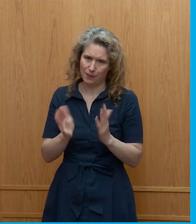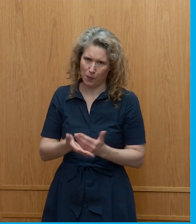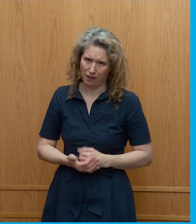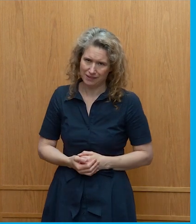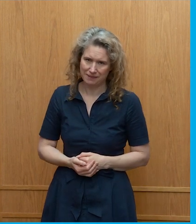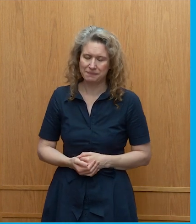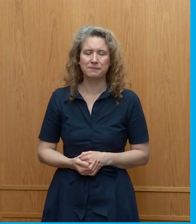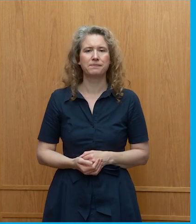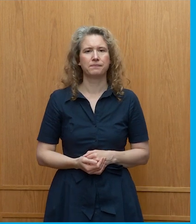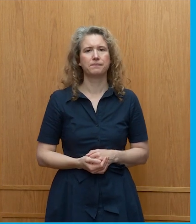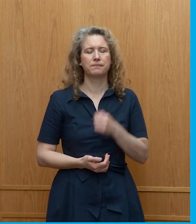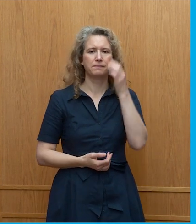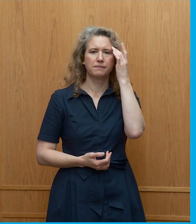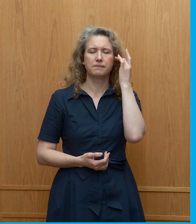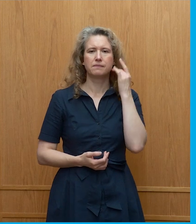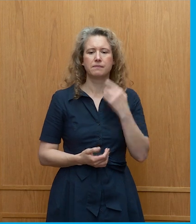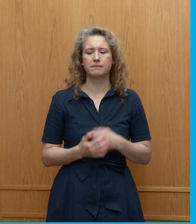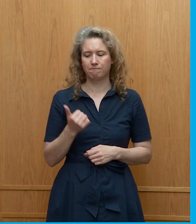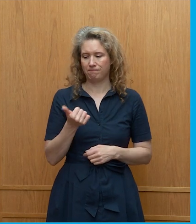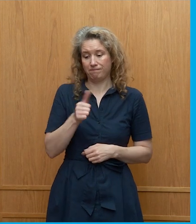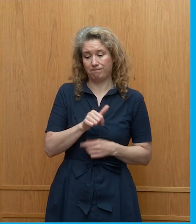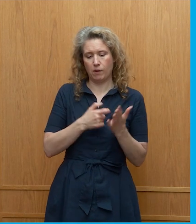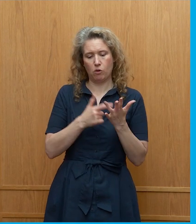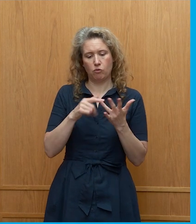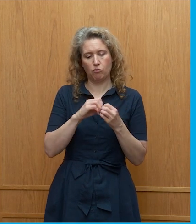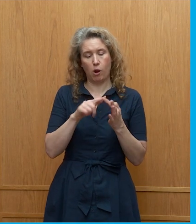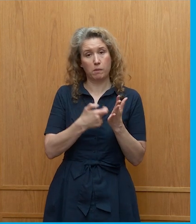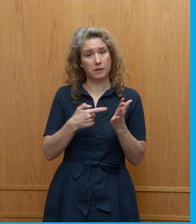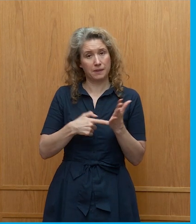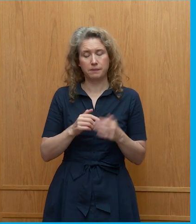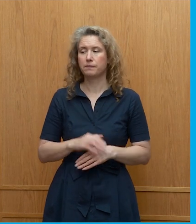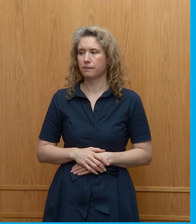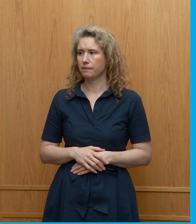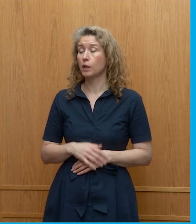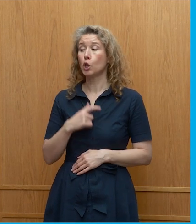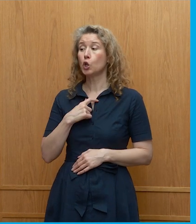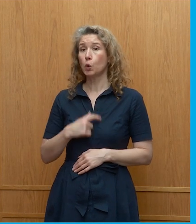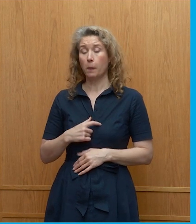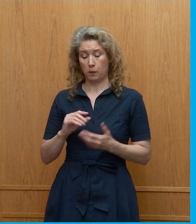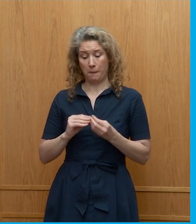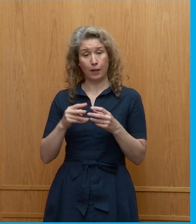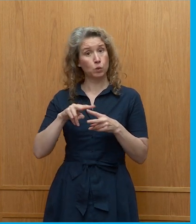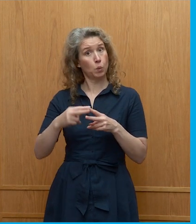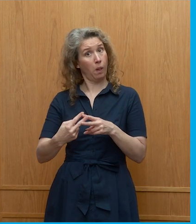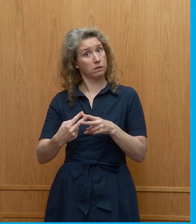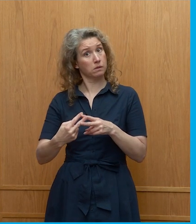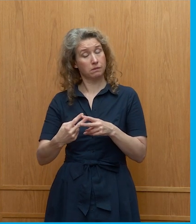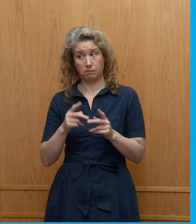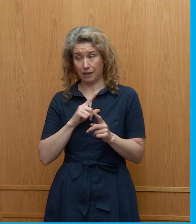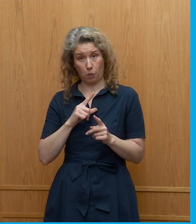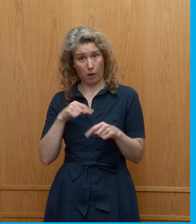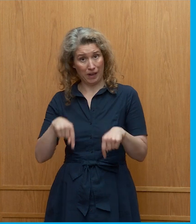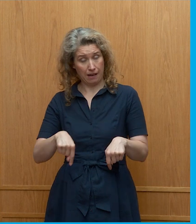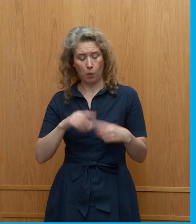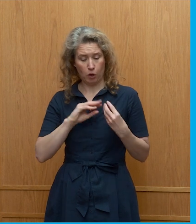thank you thank you robert sure um humans are tool makers that's why we're here we create our